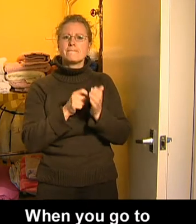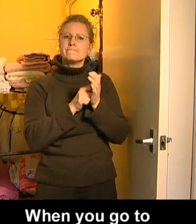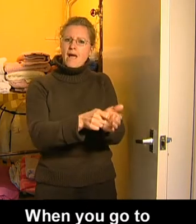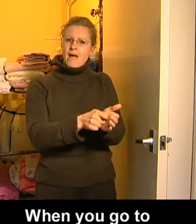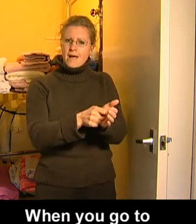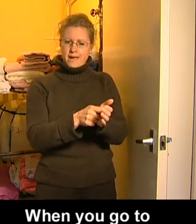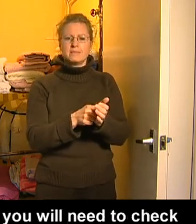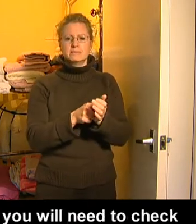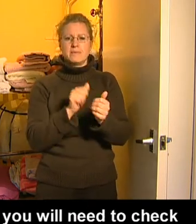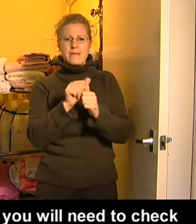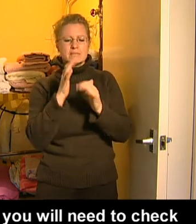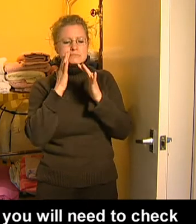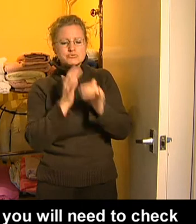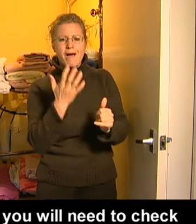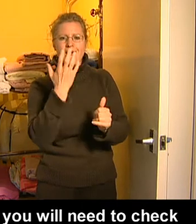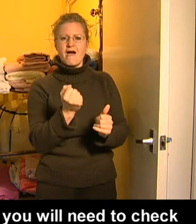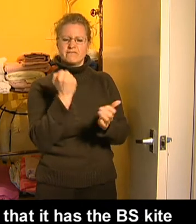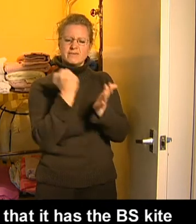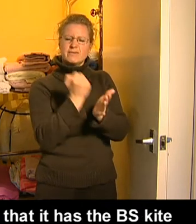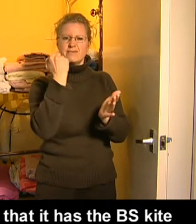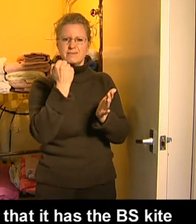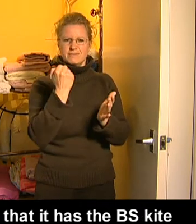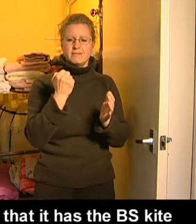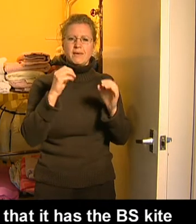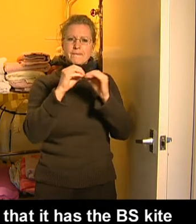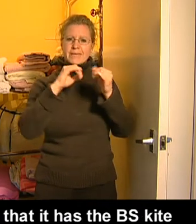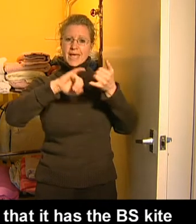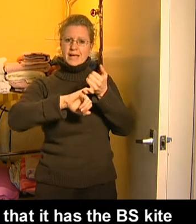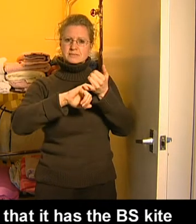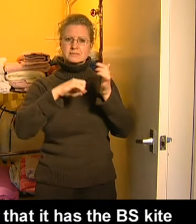When you buy a jacket, you'll need to check that it has the BS kite mark on it.